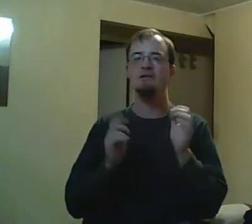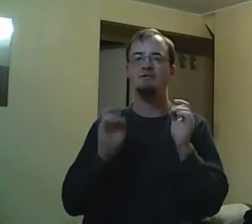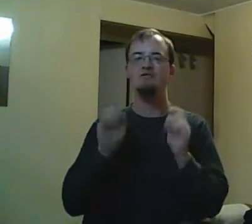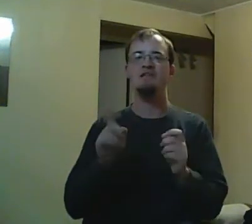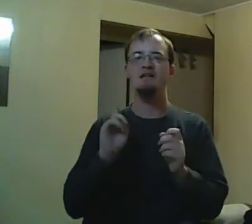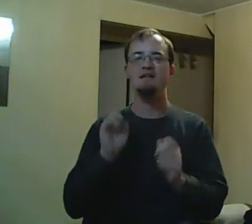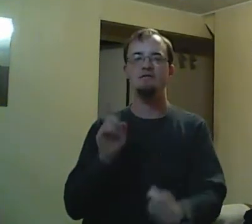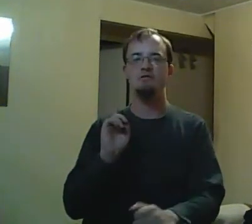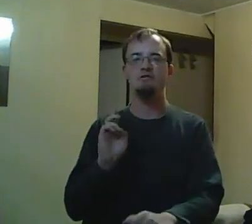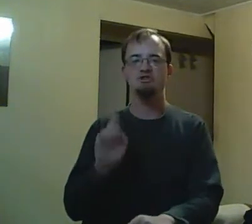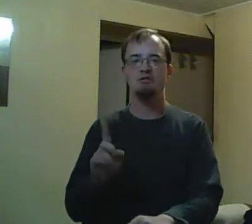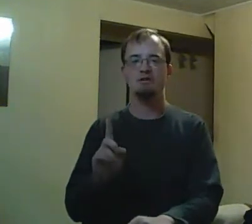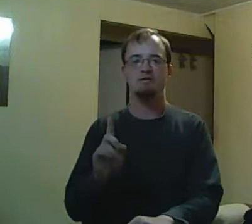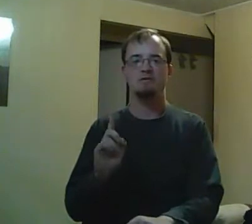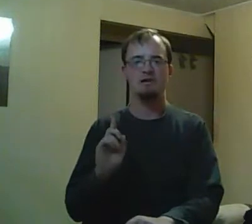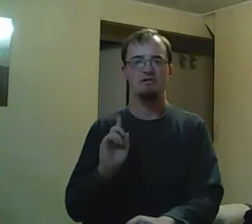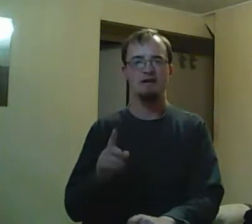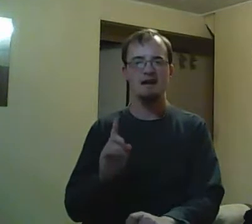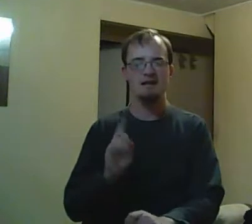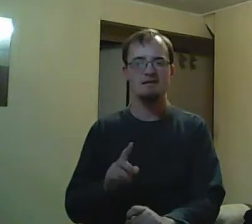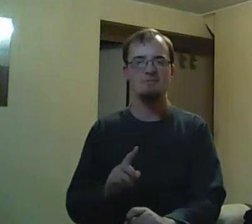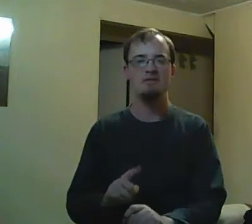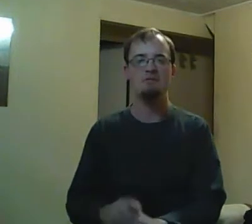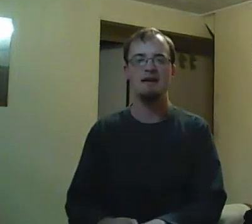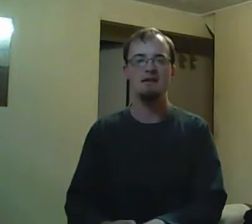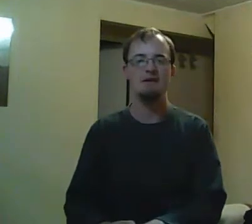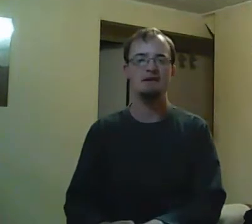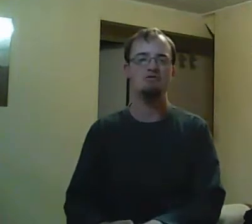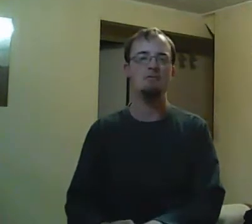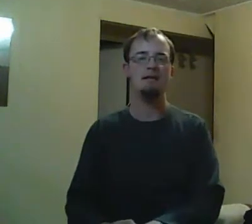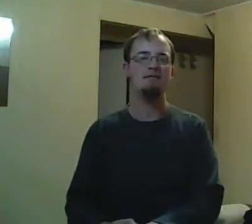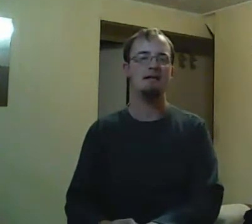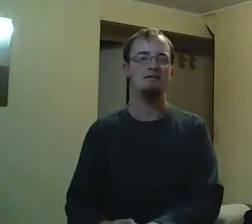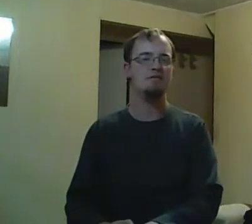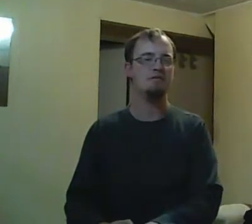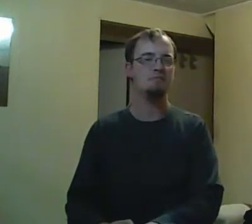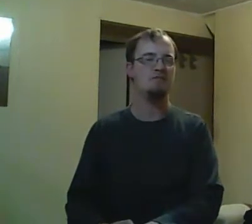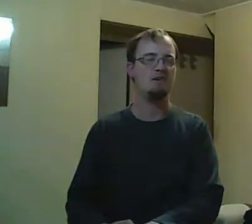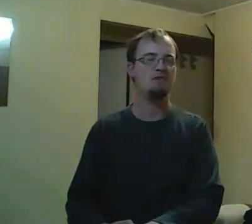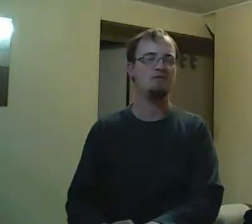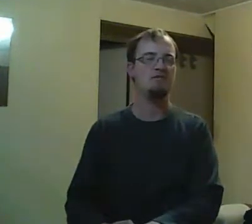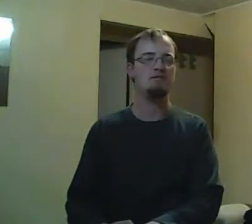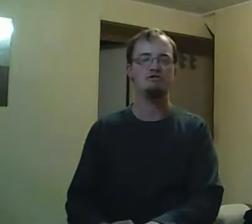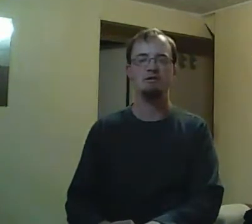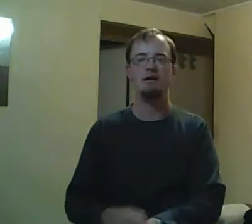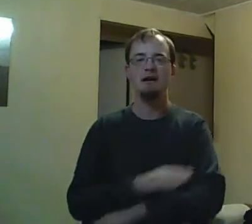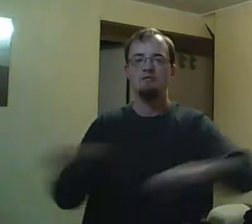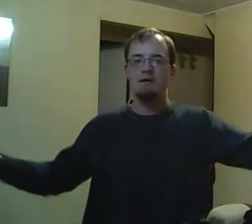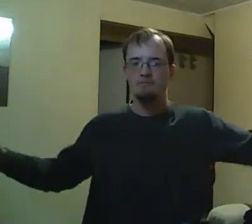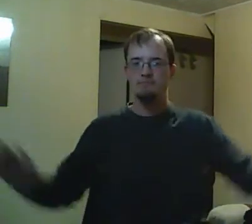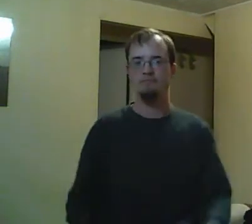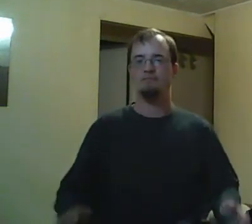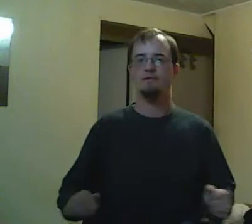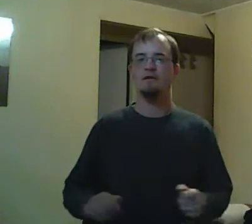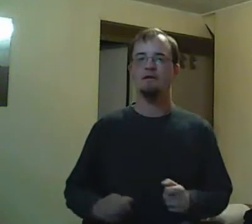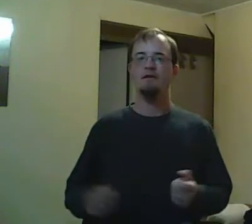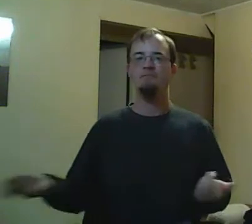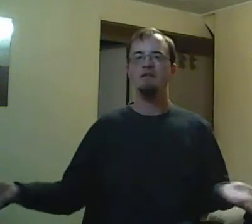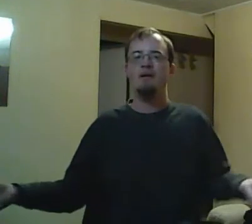he realizes that Rick had a gun on him the whole time and Rick shot Jimmy.